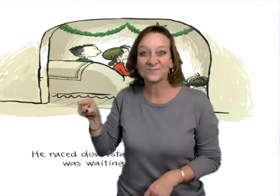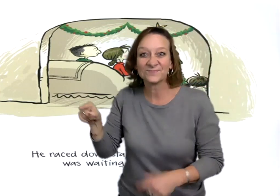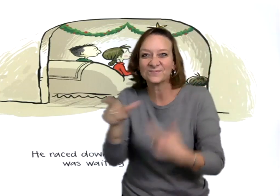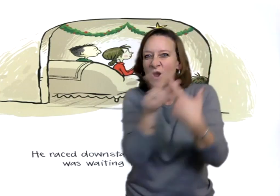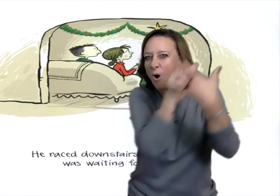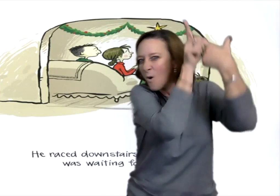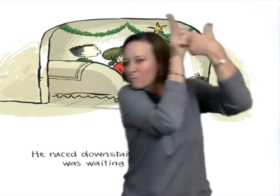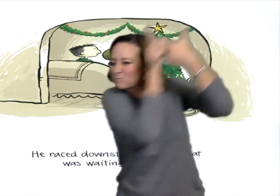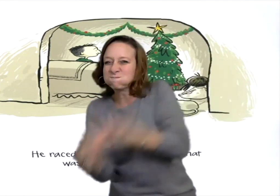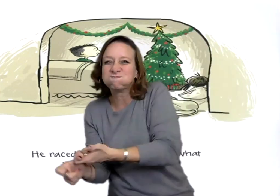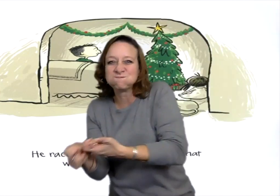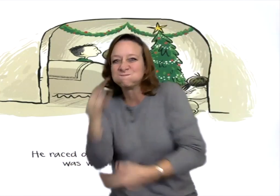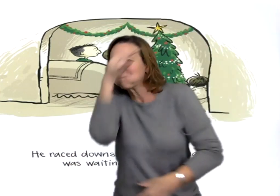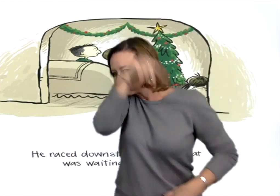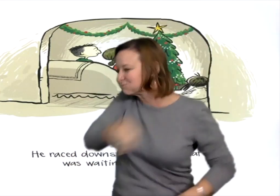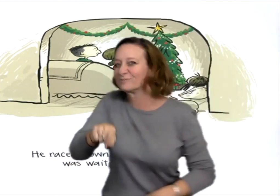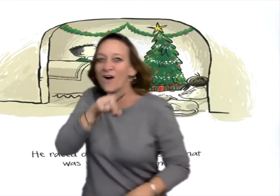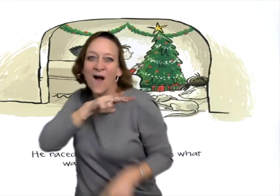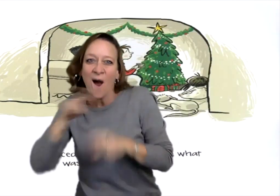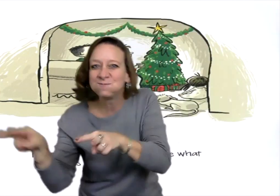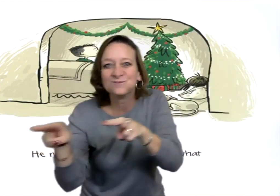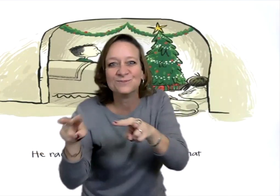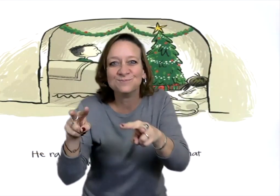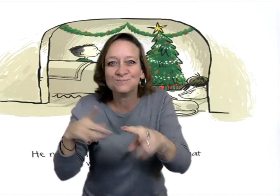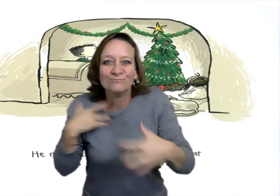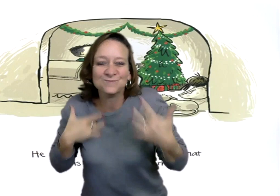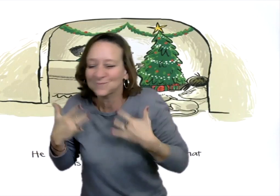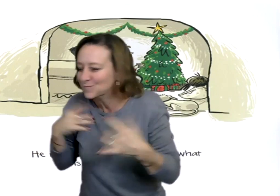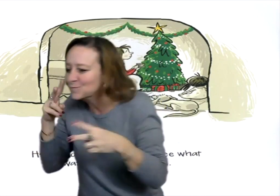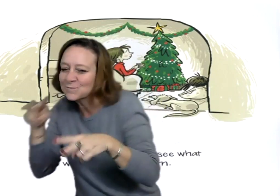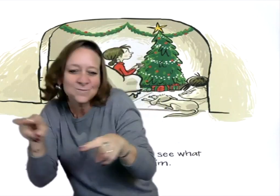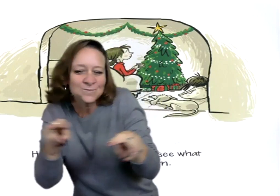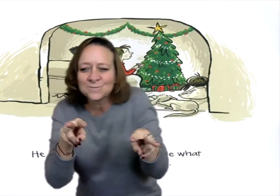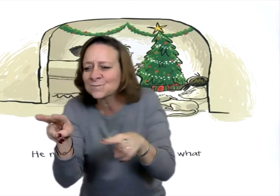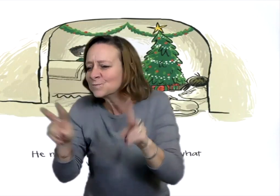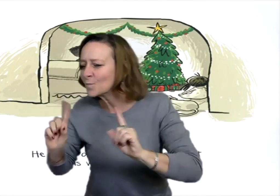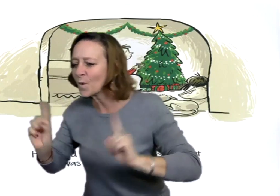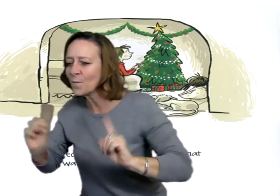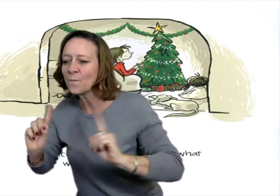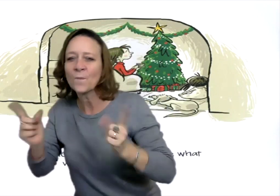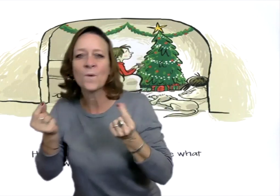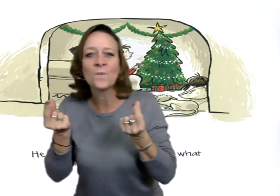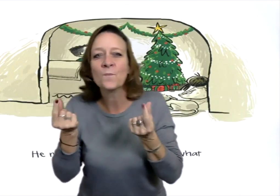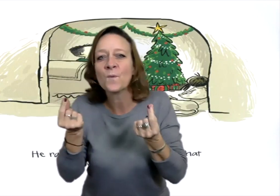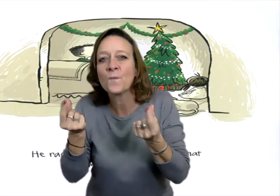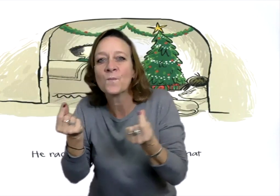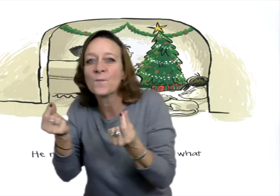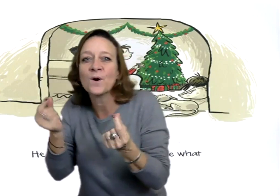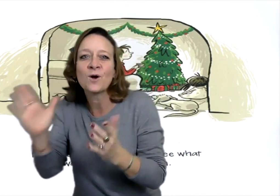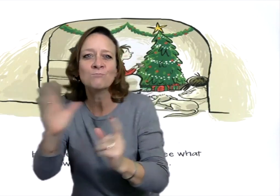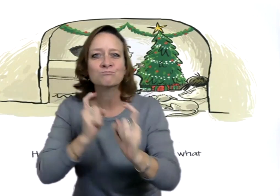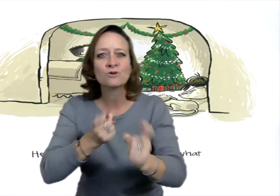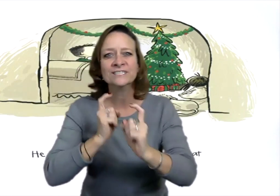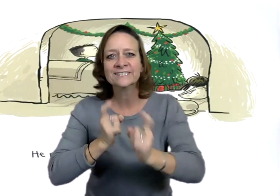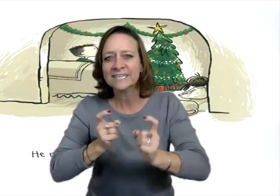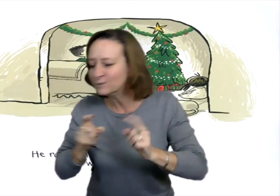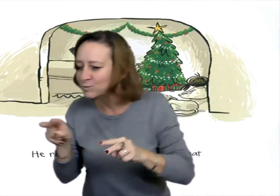He raced downstairs to see what was waiting for him. He looked around for his presence.